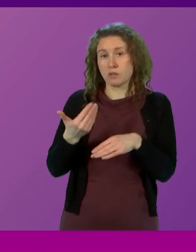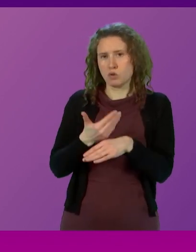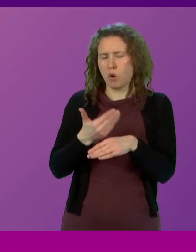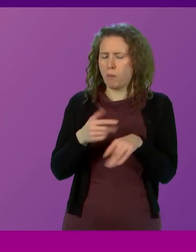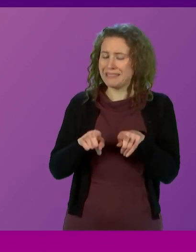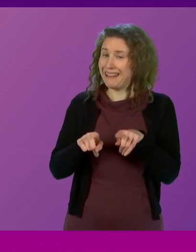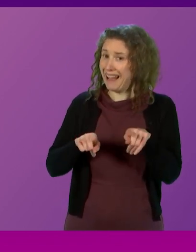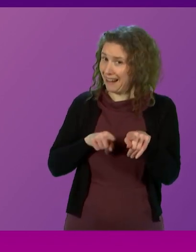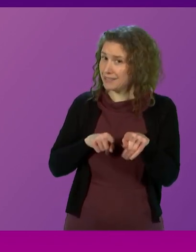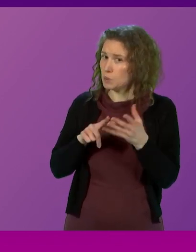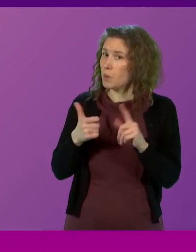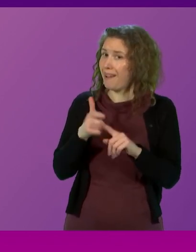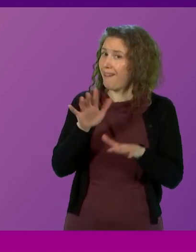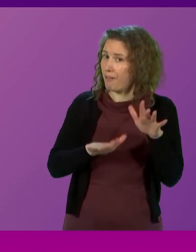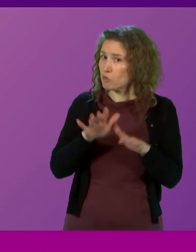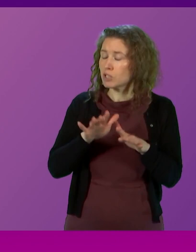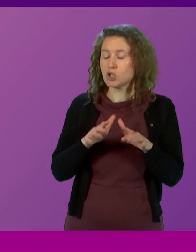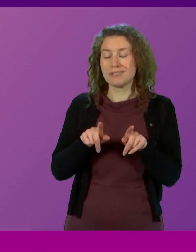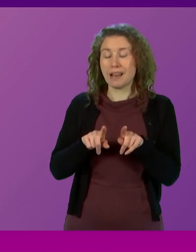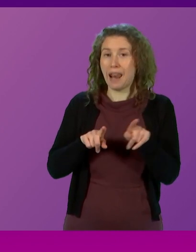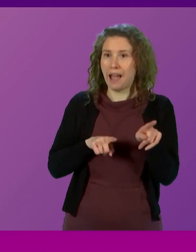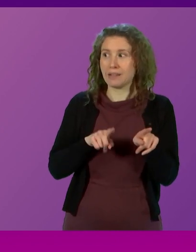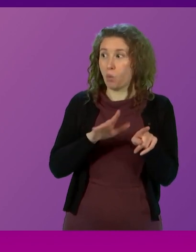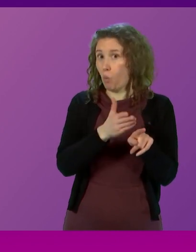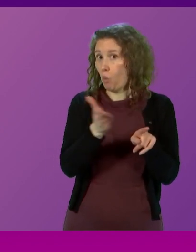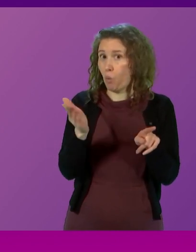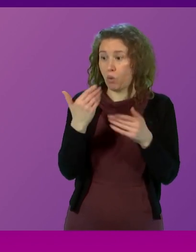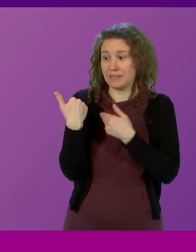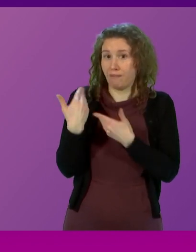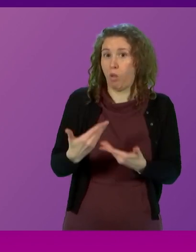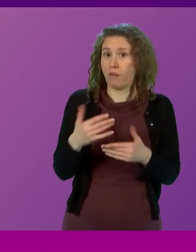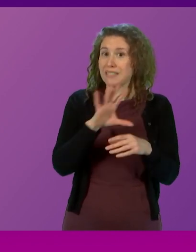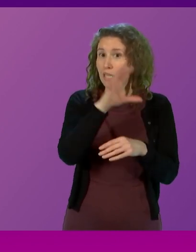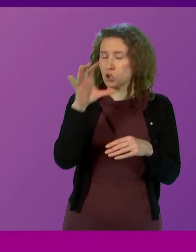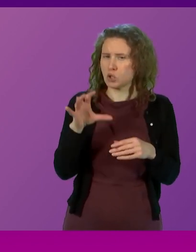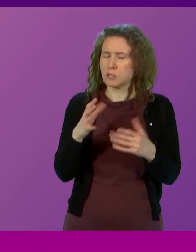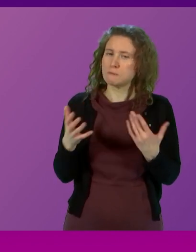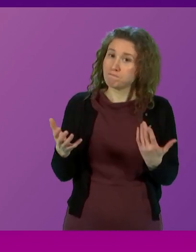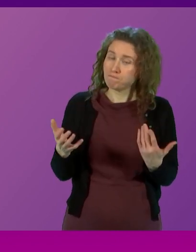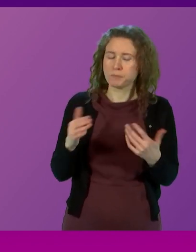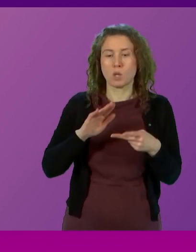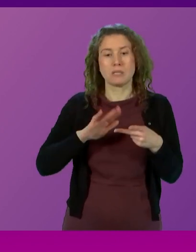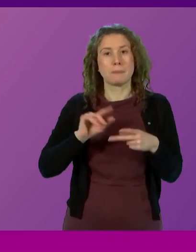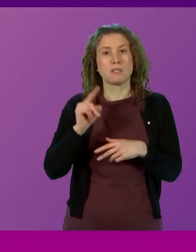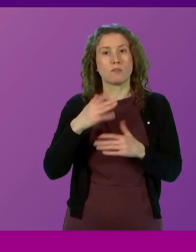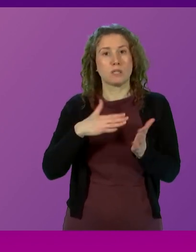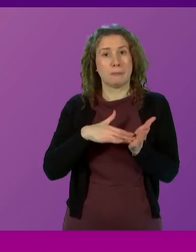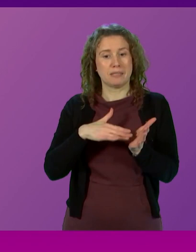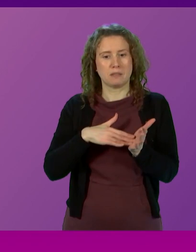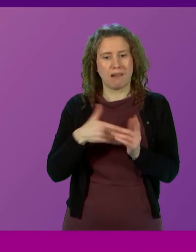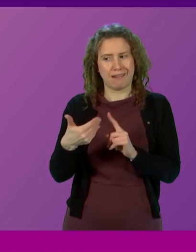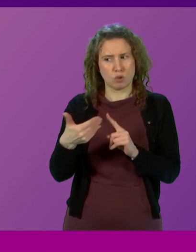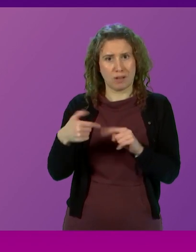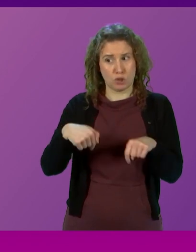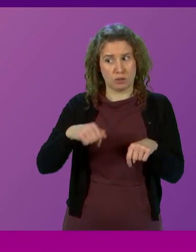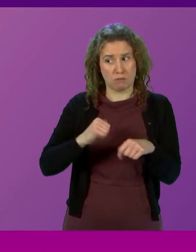lagged the UK average and lagged every other devolved nation. Does the Deputy First Minister acknowledge this